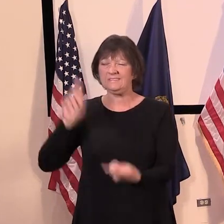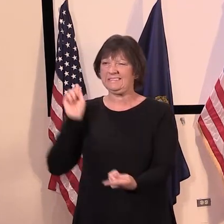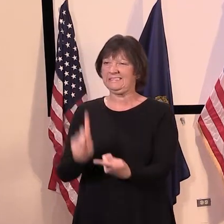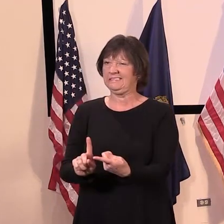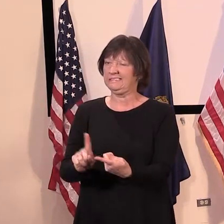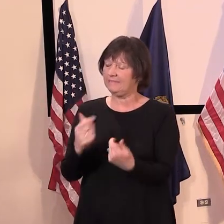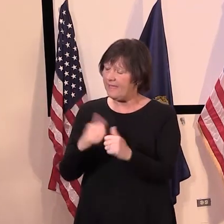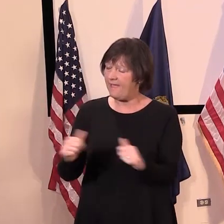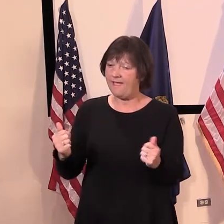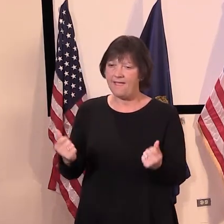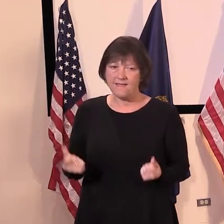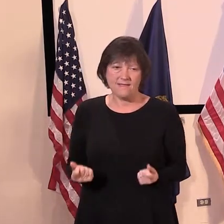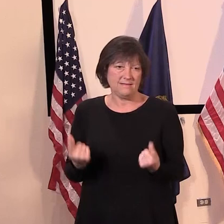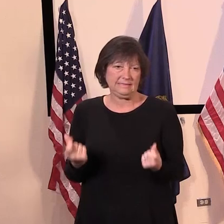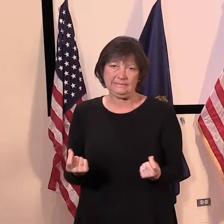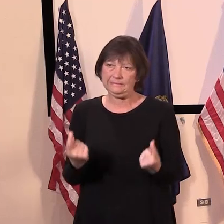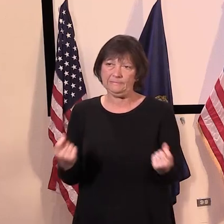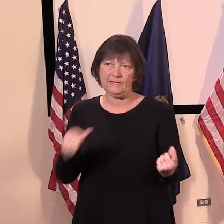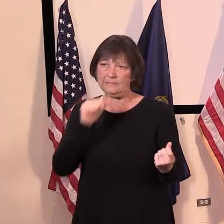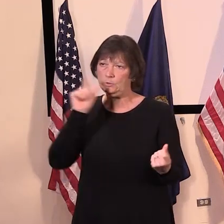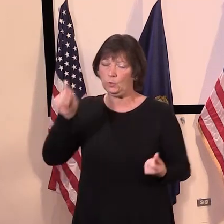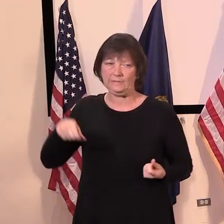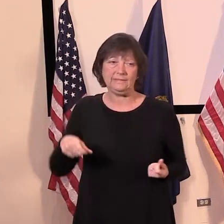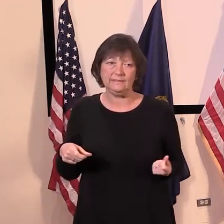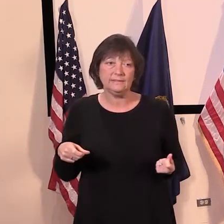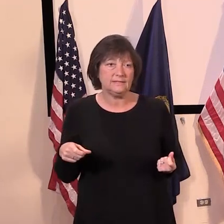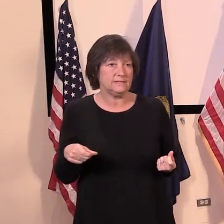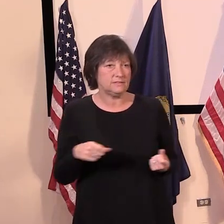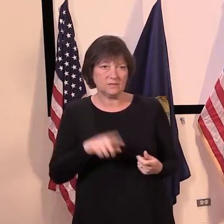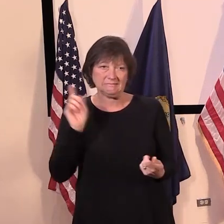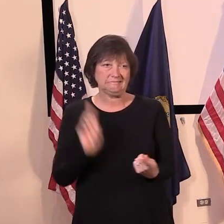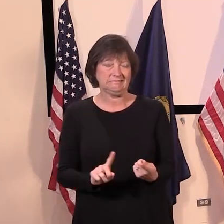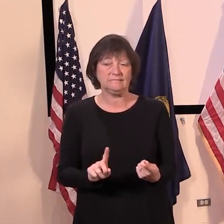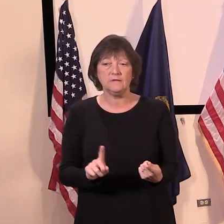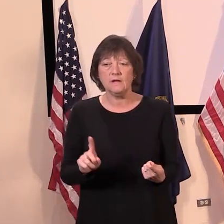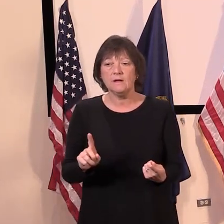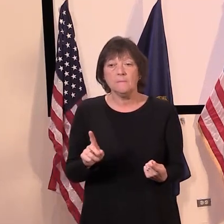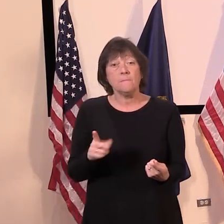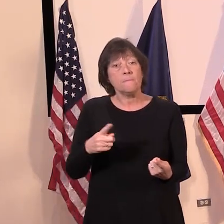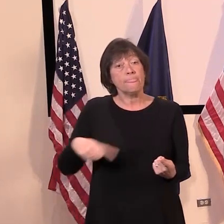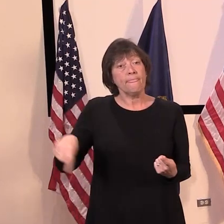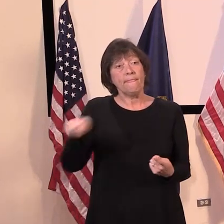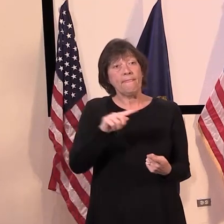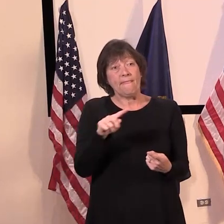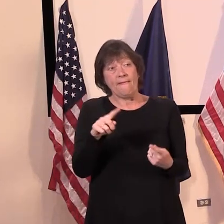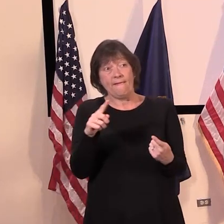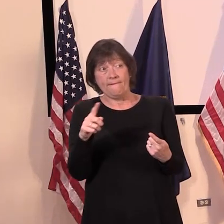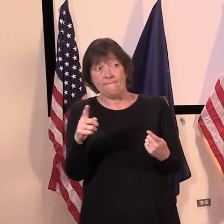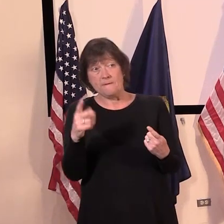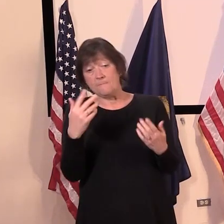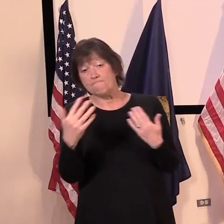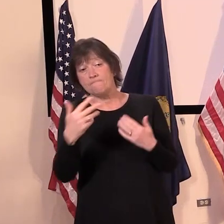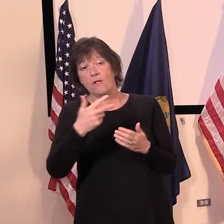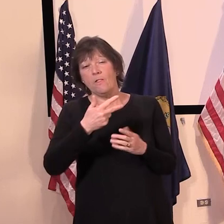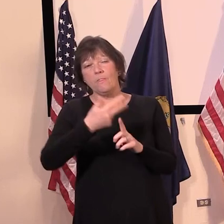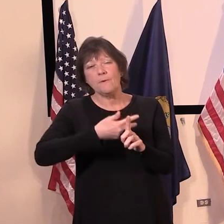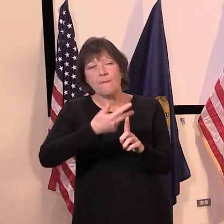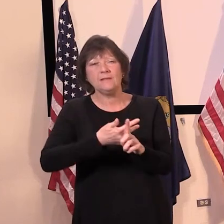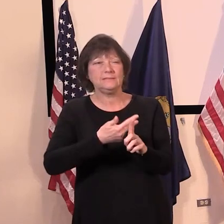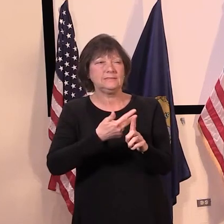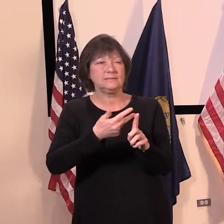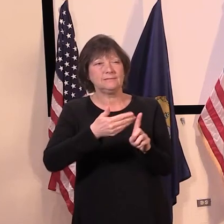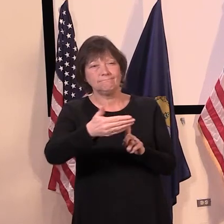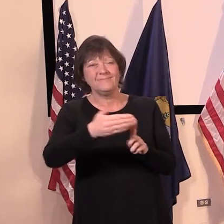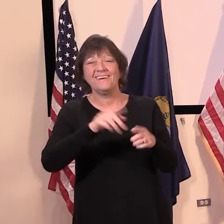any, any, uh, discretionary expense expenditures they have, um, for the next three months or the next two and a half